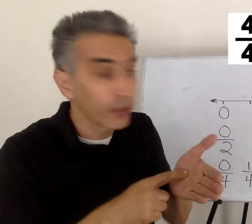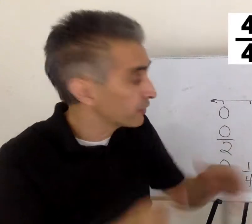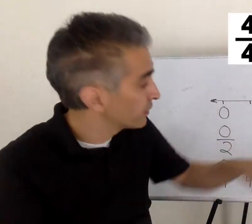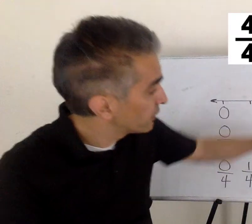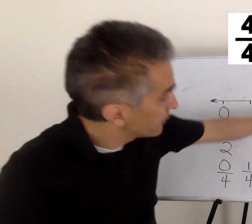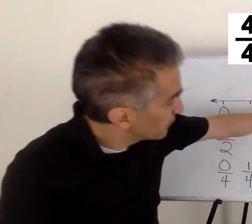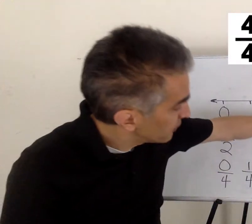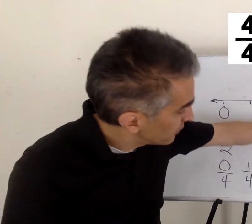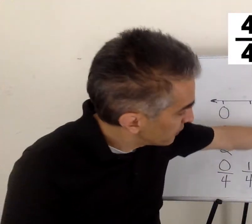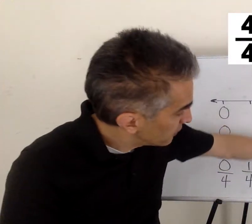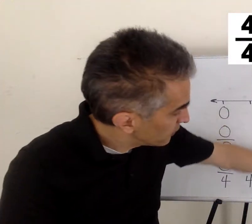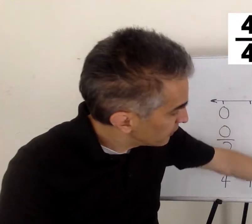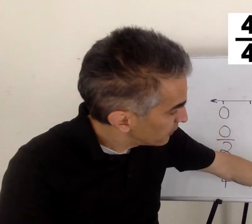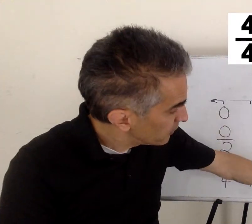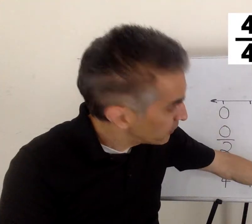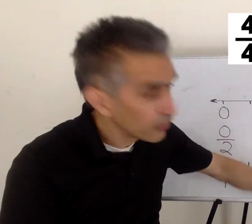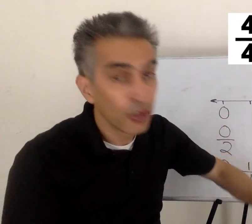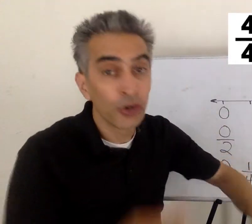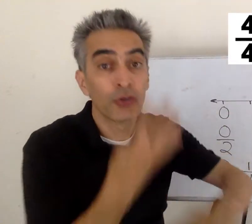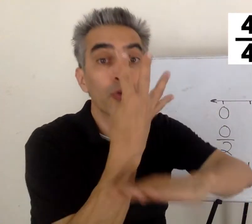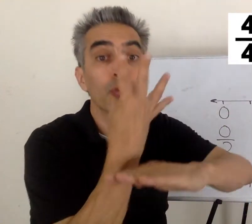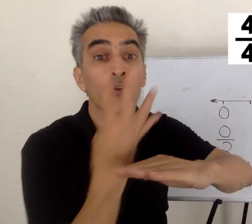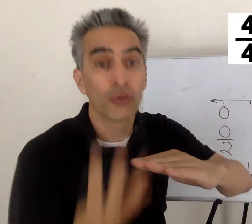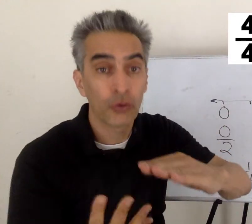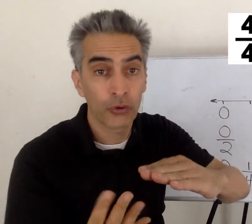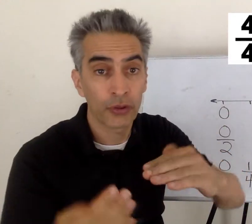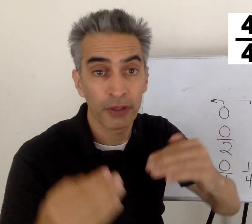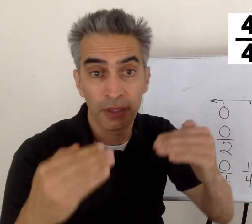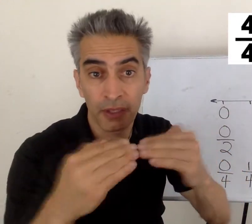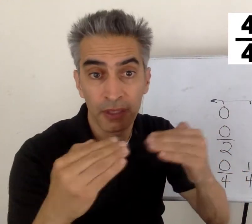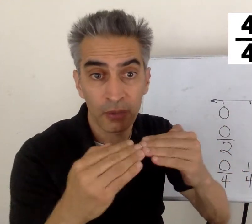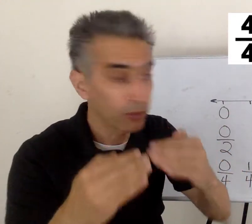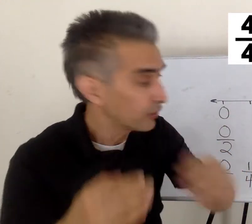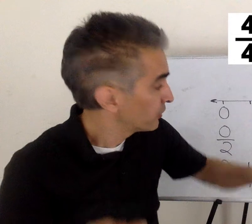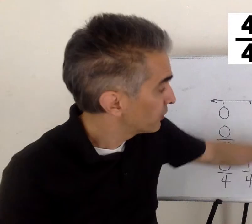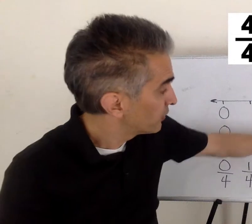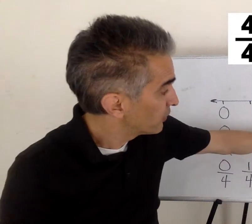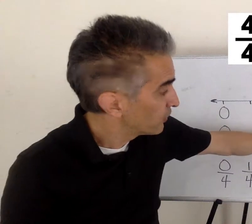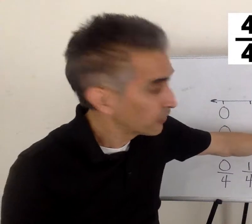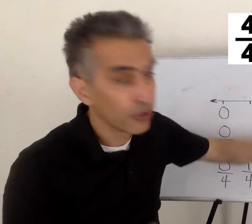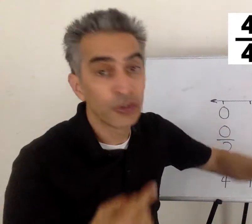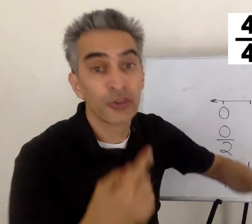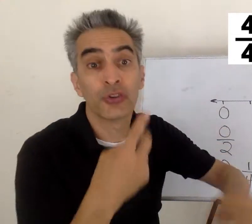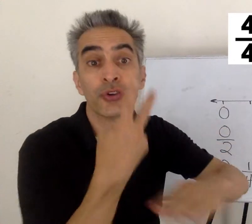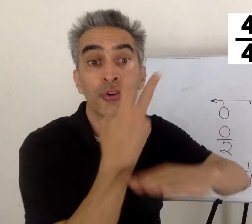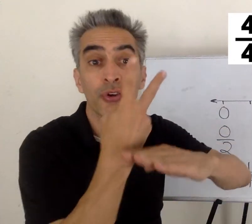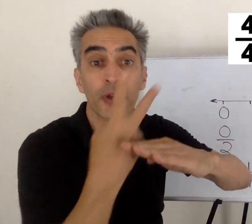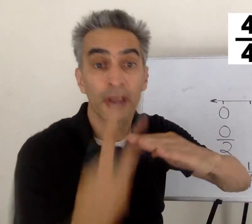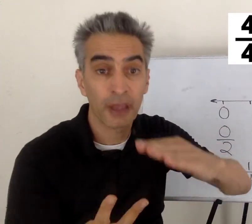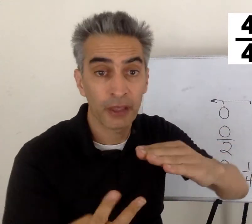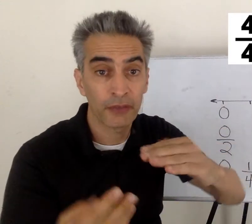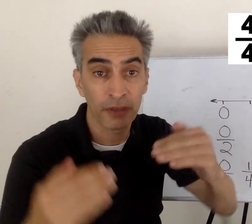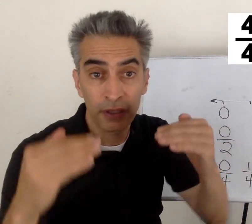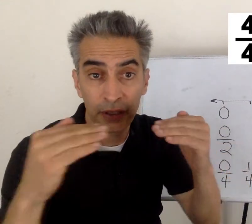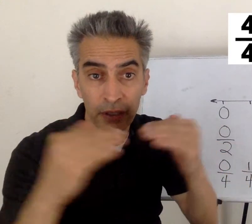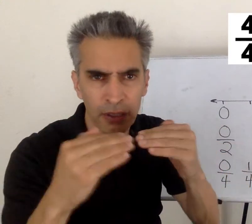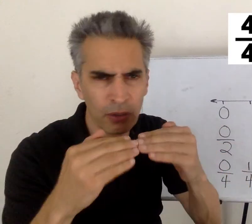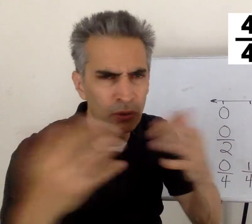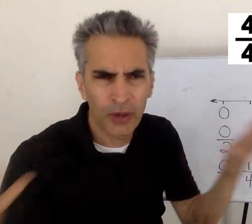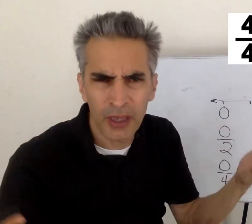Notice four-fourths equals two-halves equals